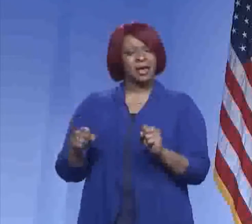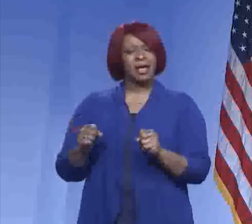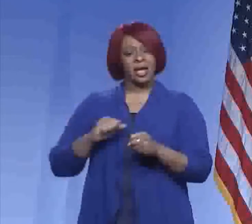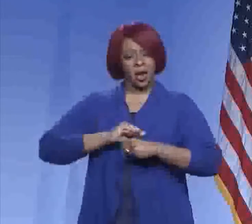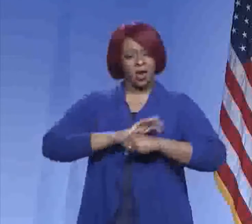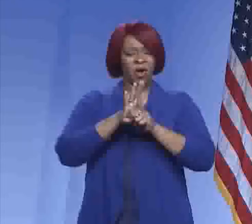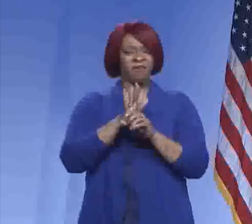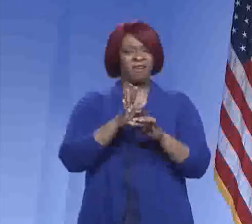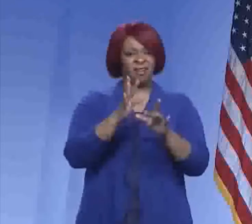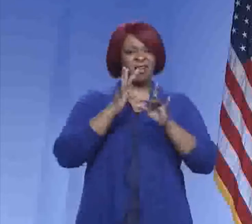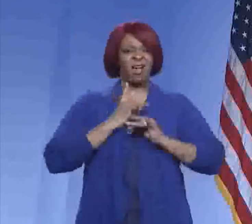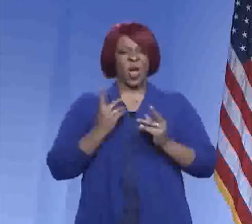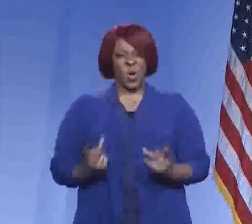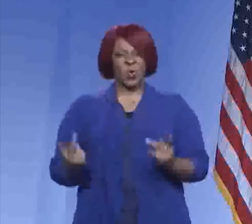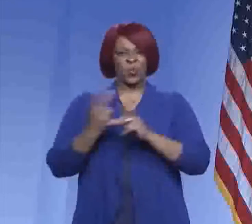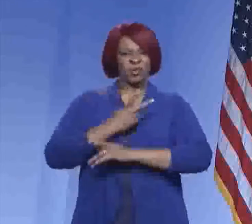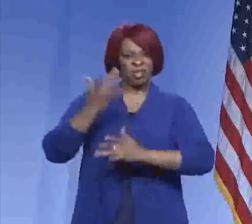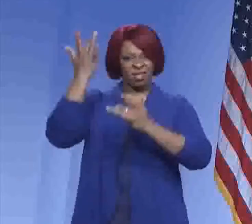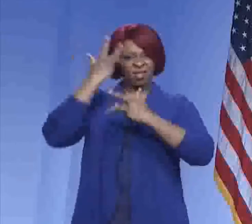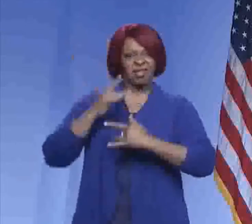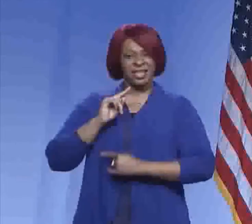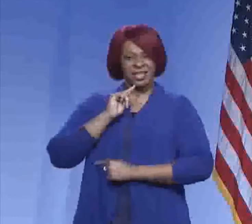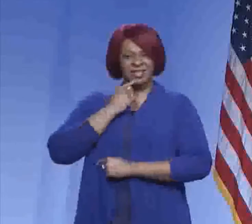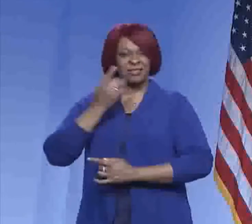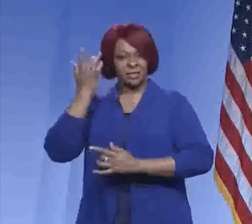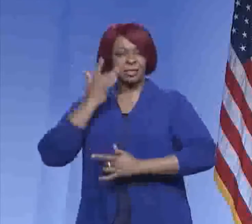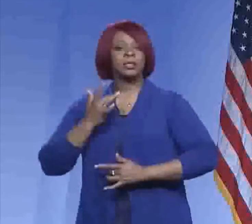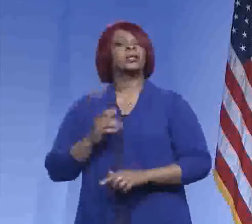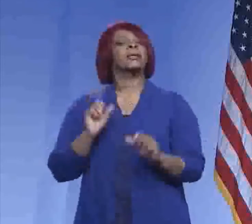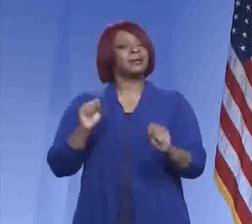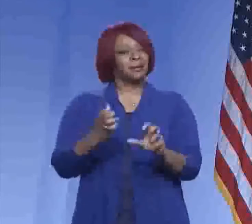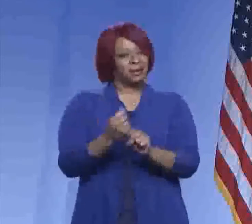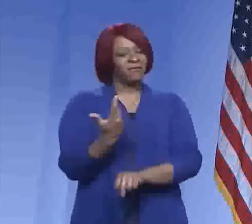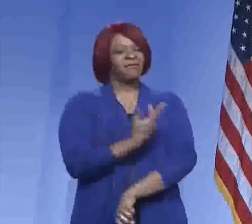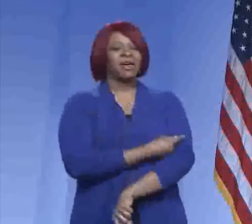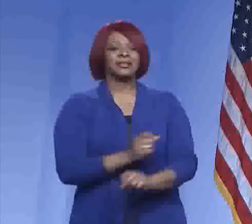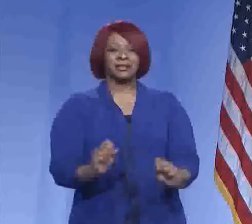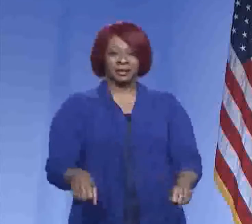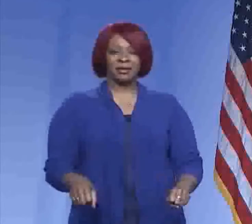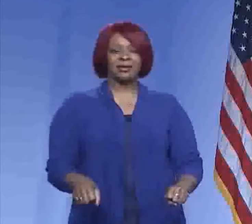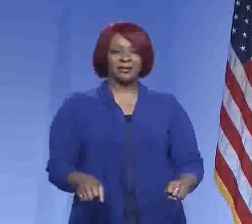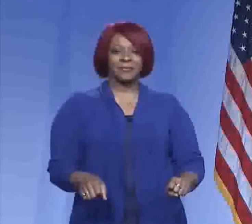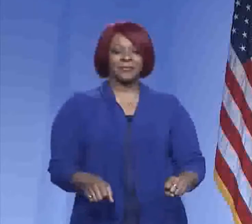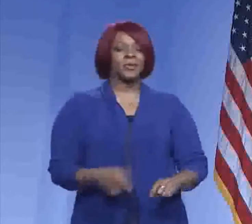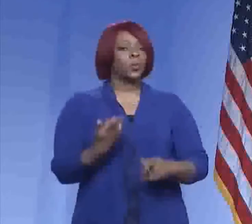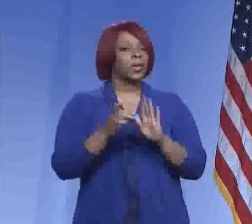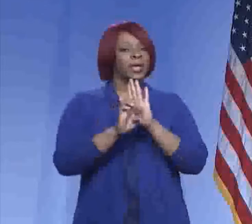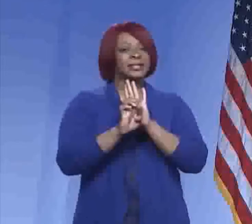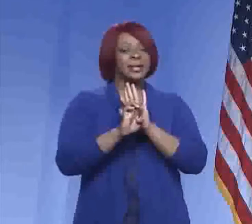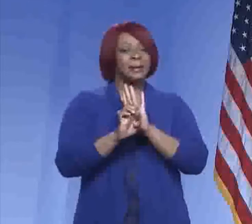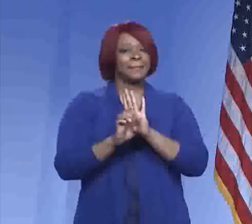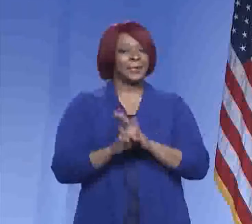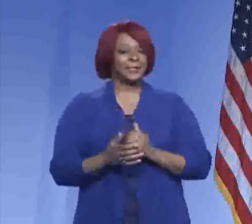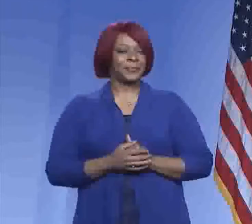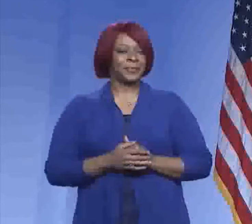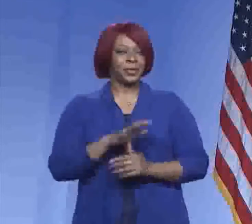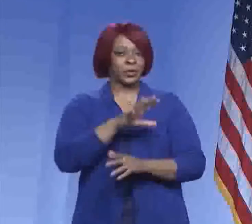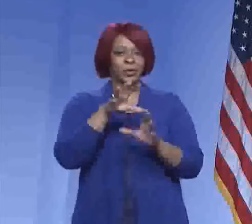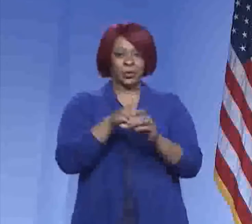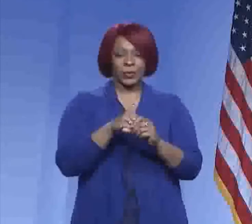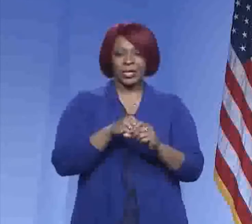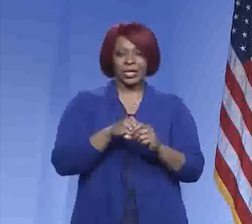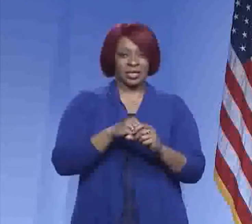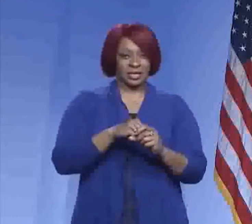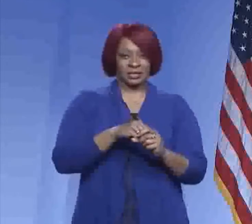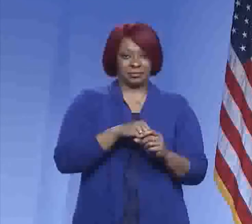COVID-19 infection get worse faster are now eligible to get vaccinated. Now, some examples of this include, but